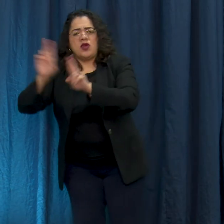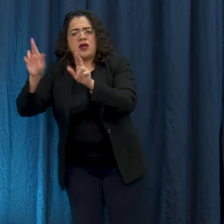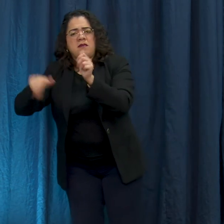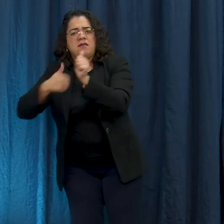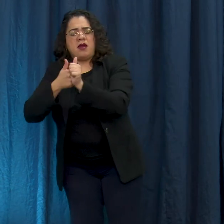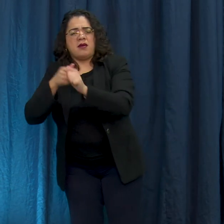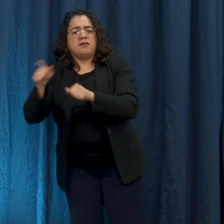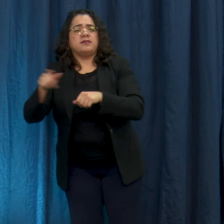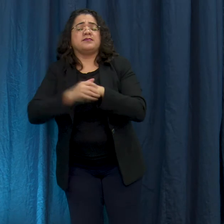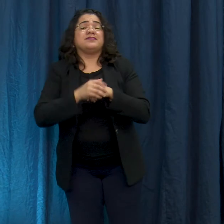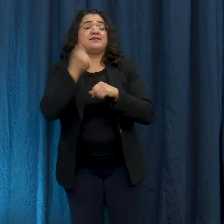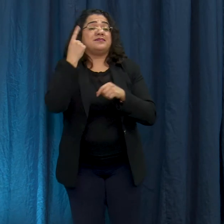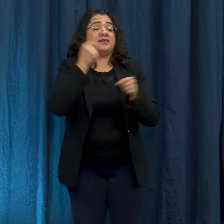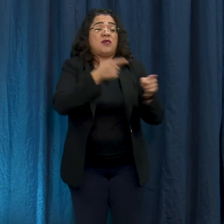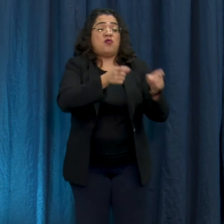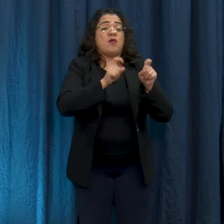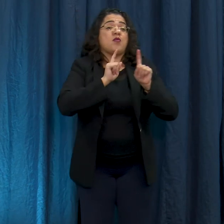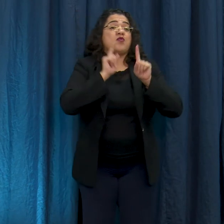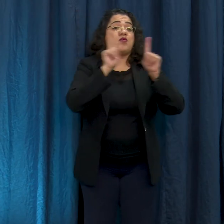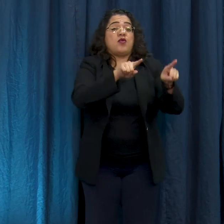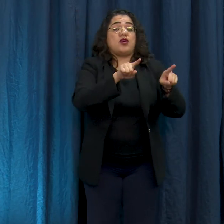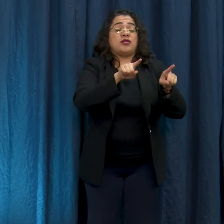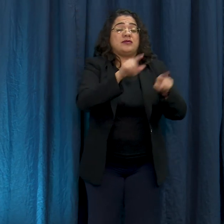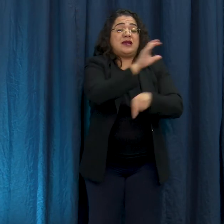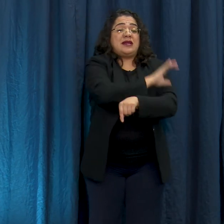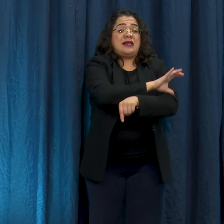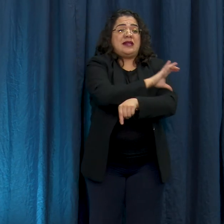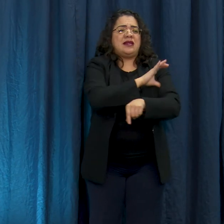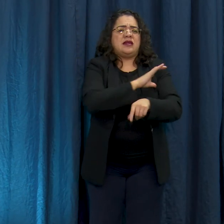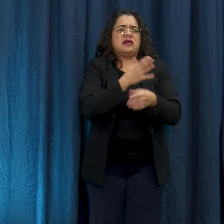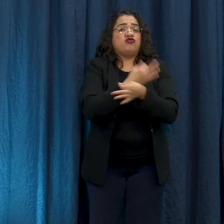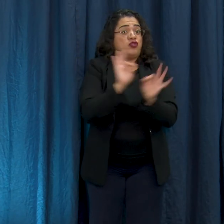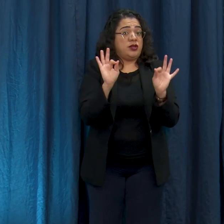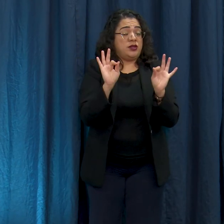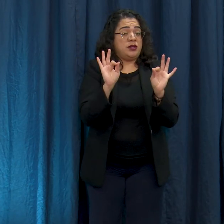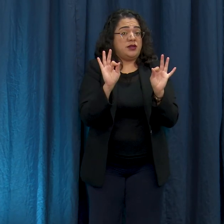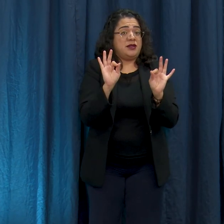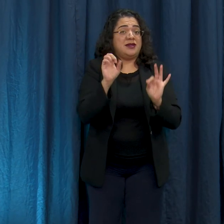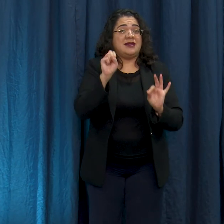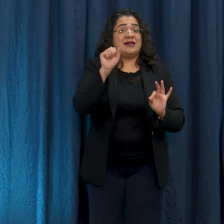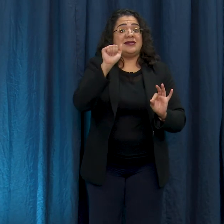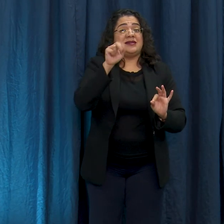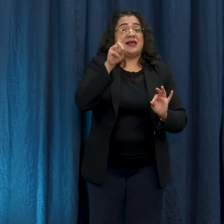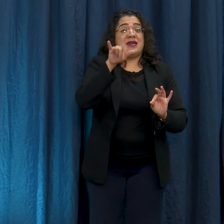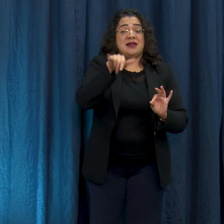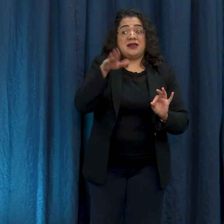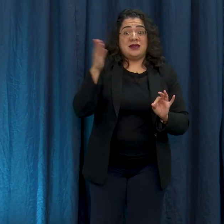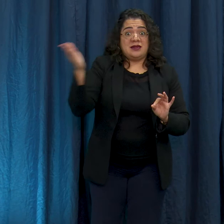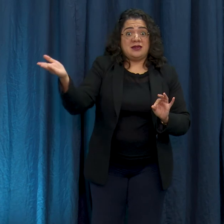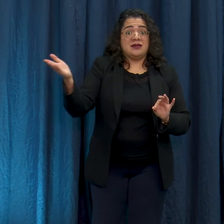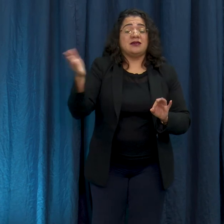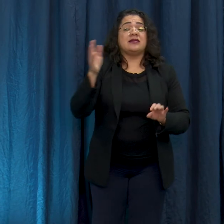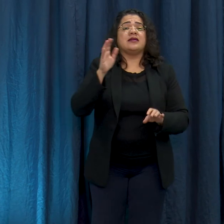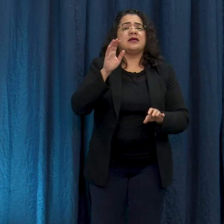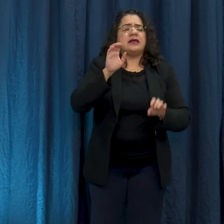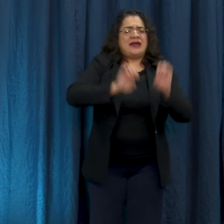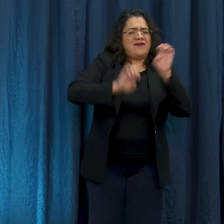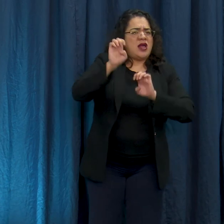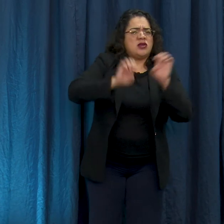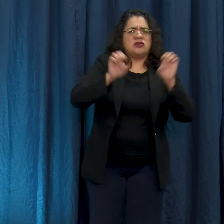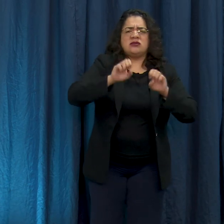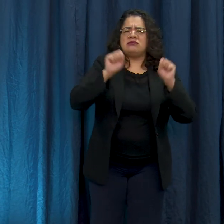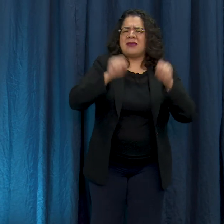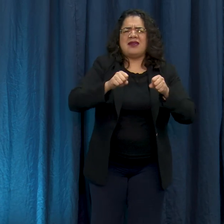rápida a sandi nos dijo que que haran pruebas devaluación rápida